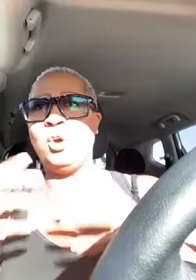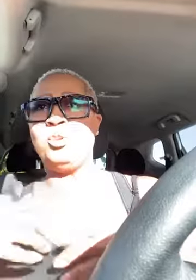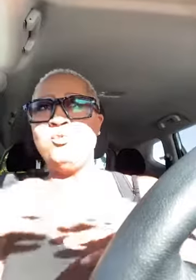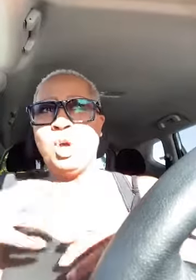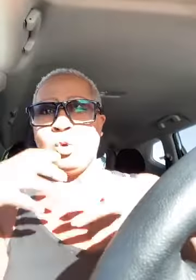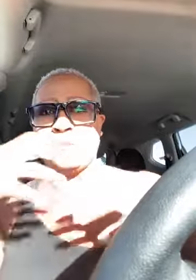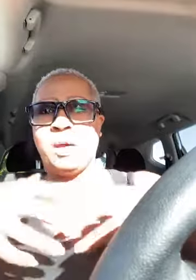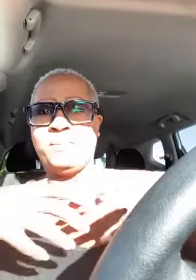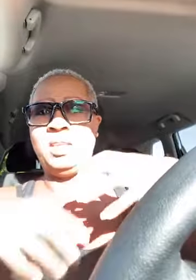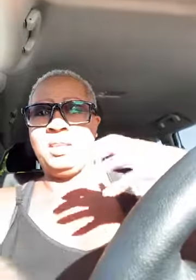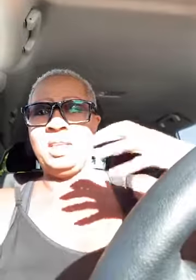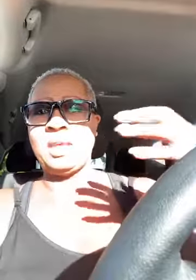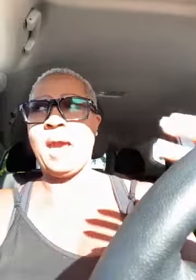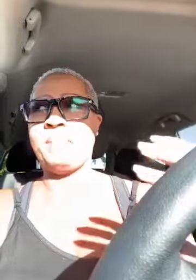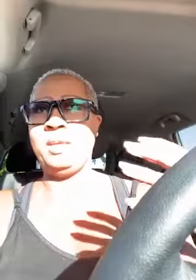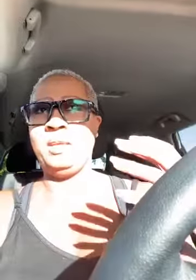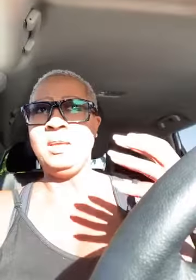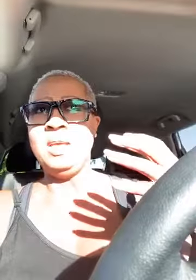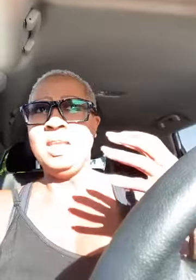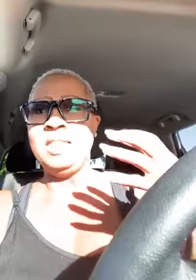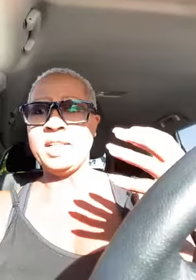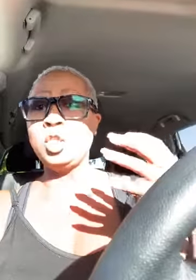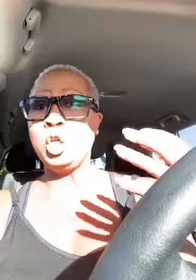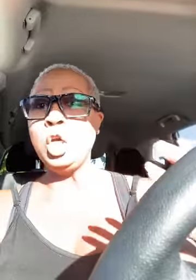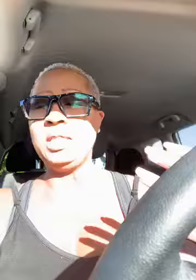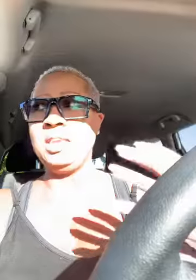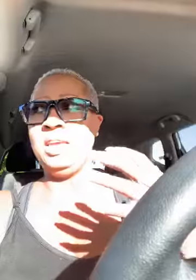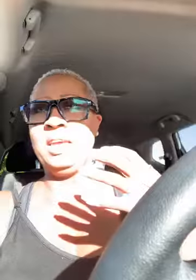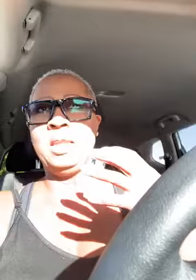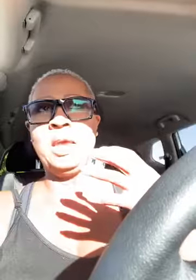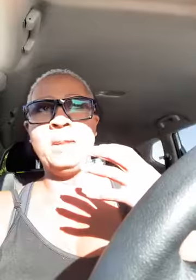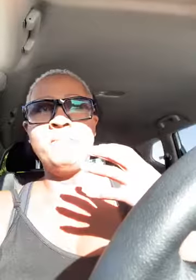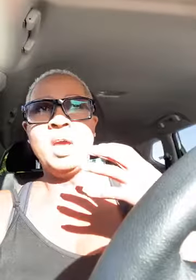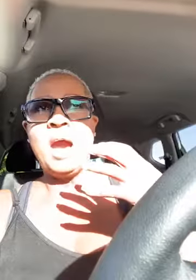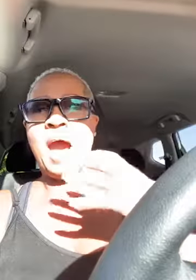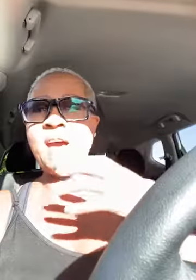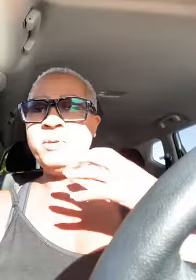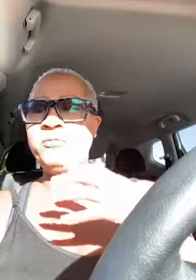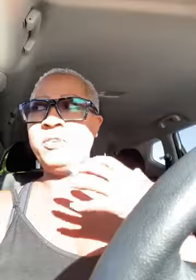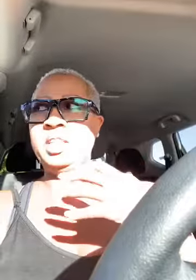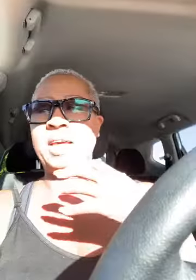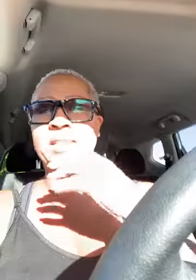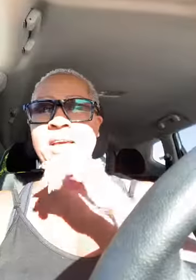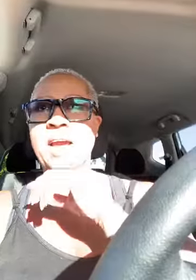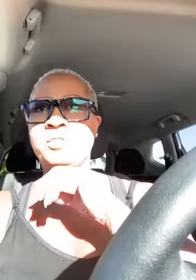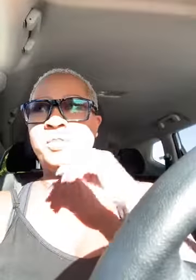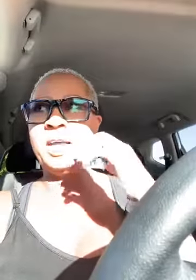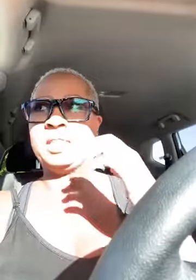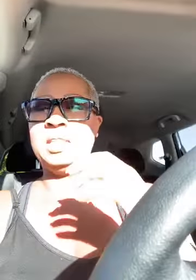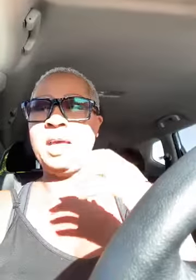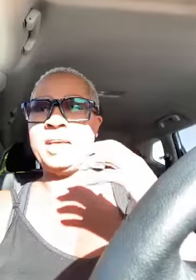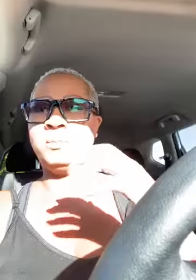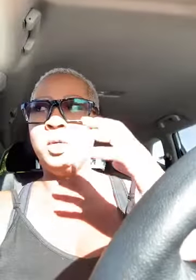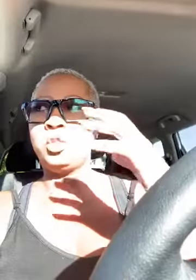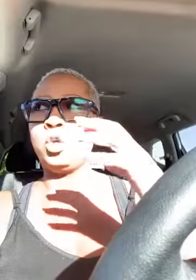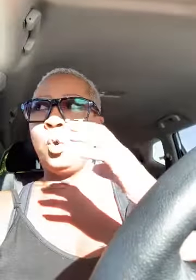though you know something is happening that's a good thing and and i've been feeling like that guys for like the last month so